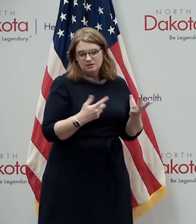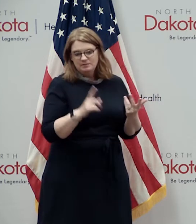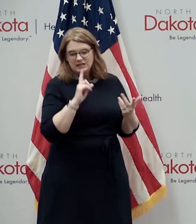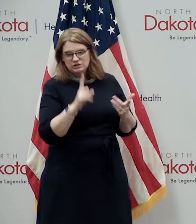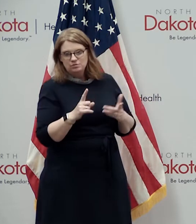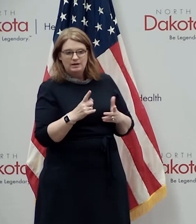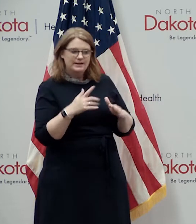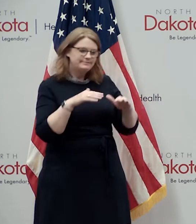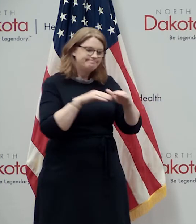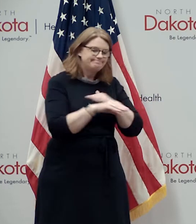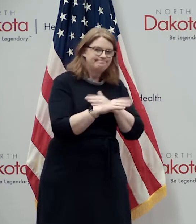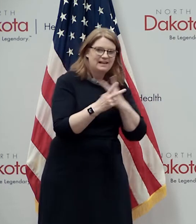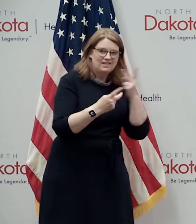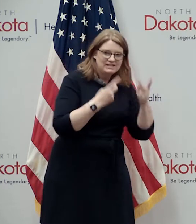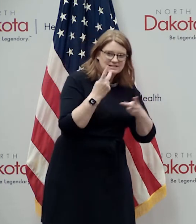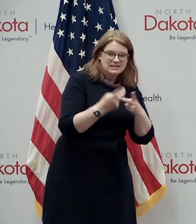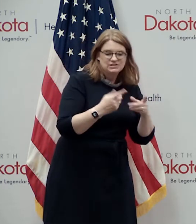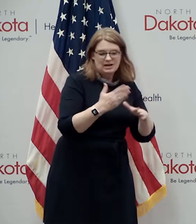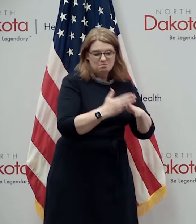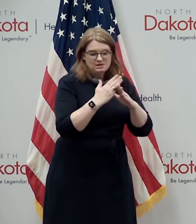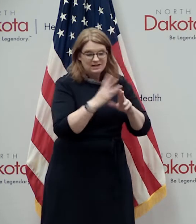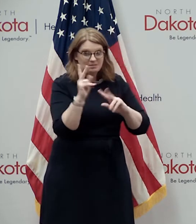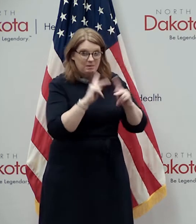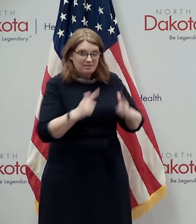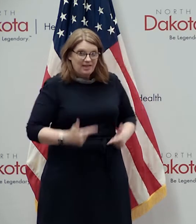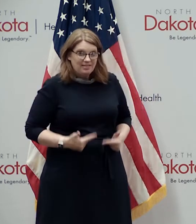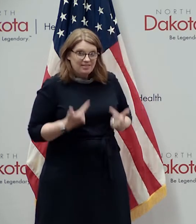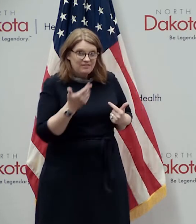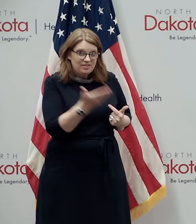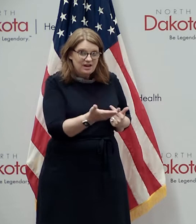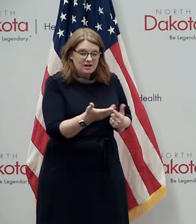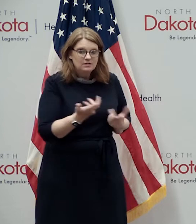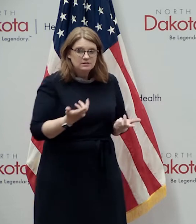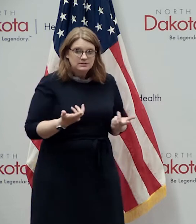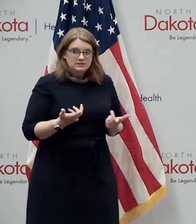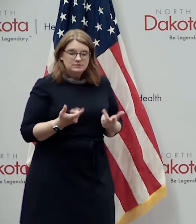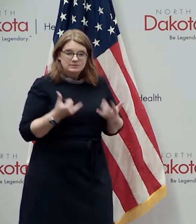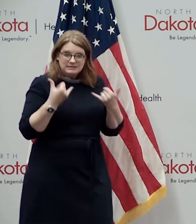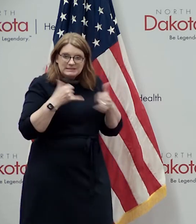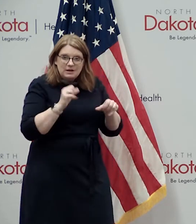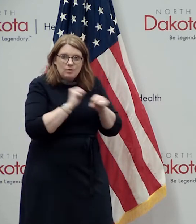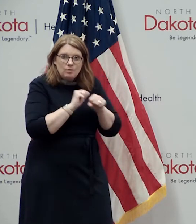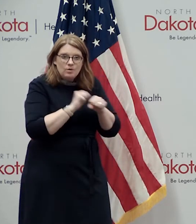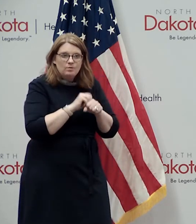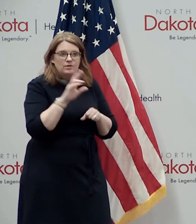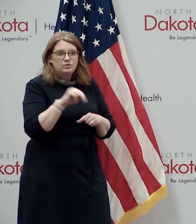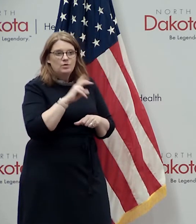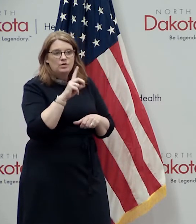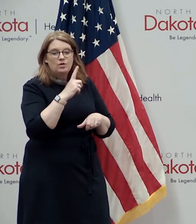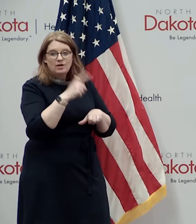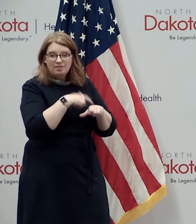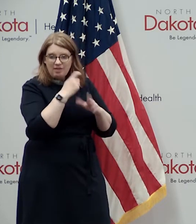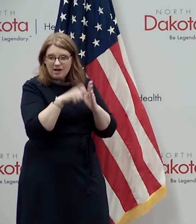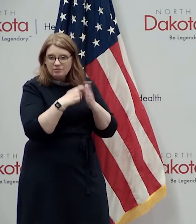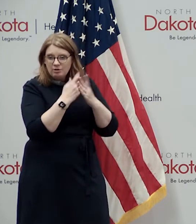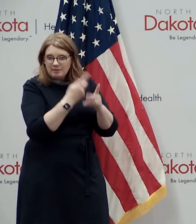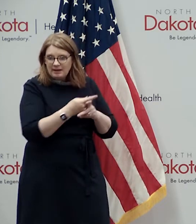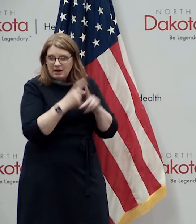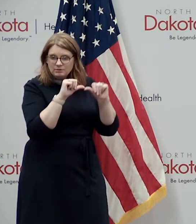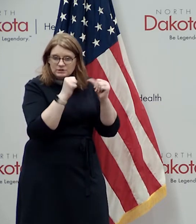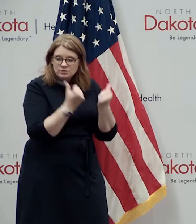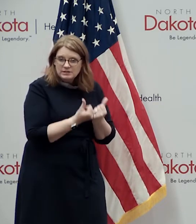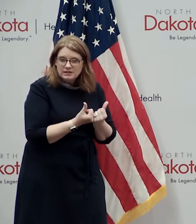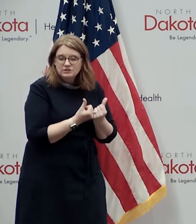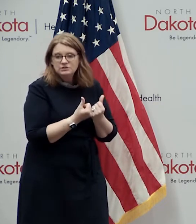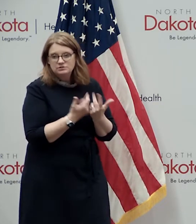protect those residents we'll continue to work closely as we have with the north kota long-term care association with long